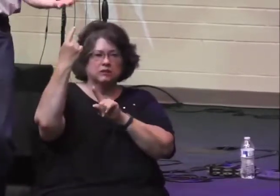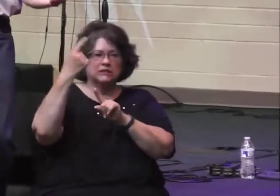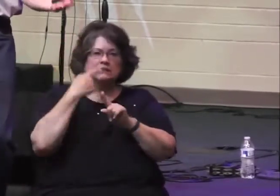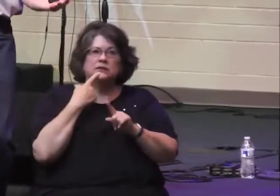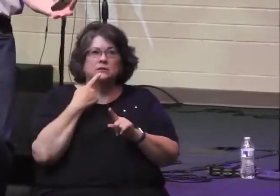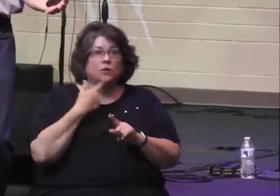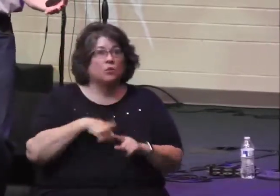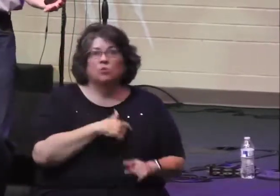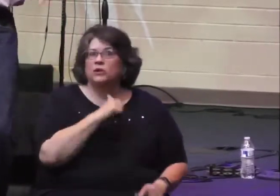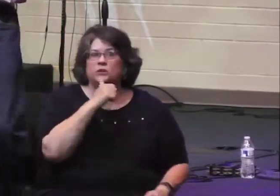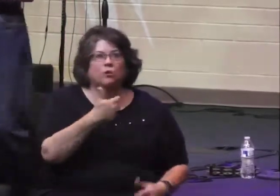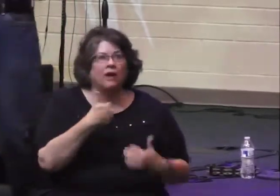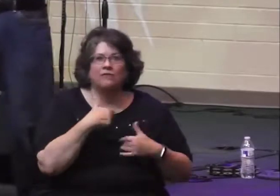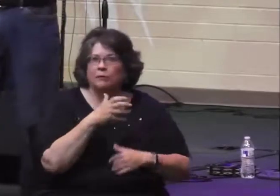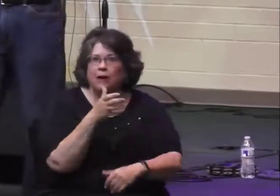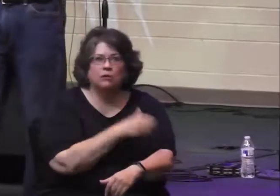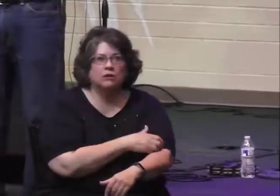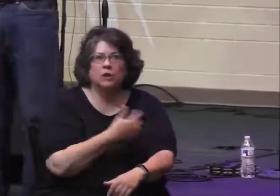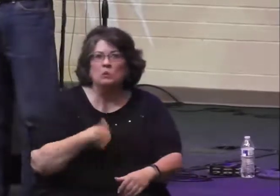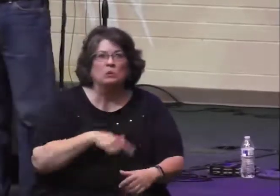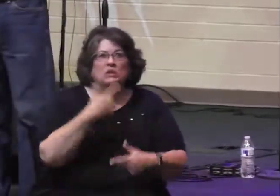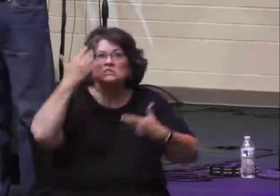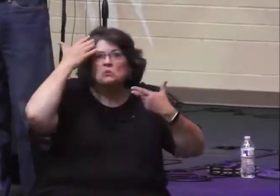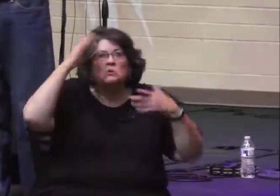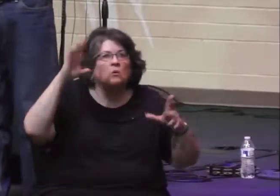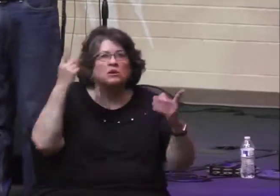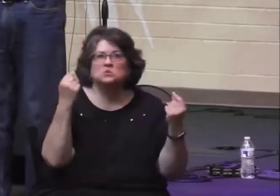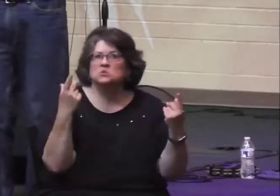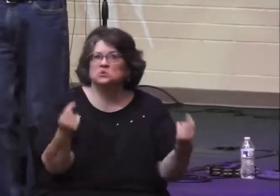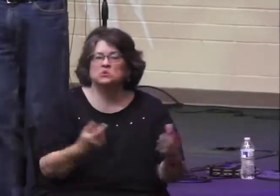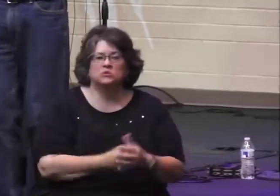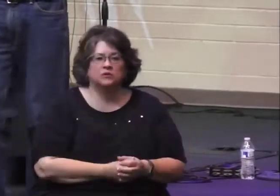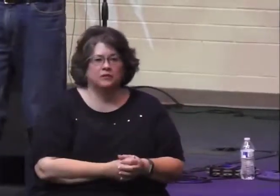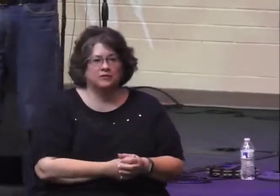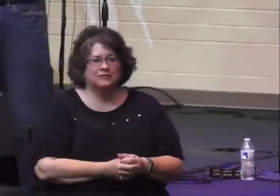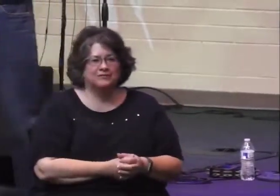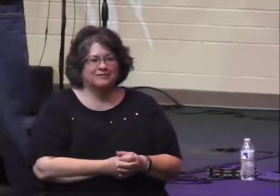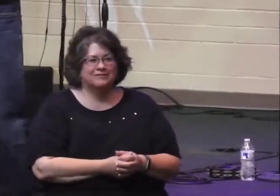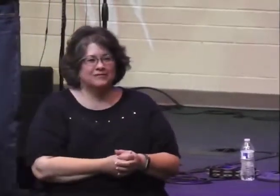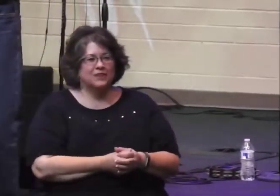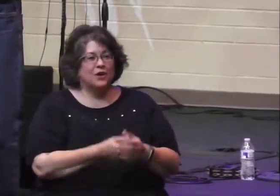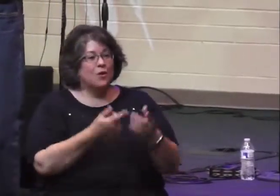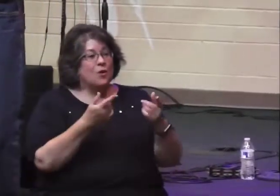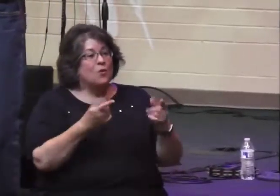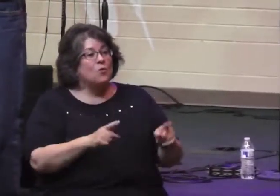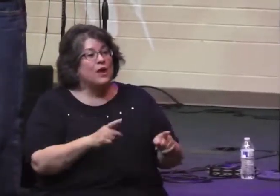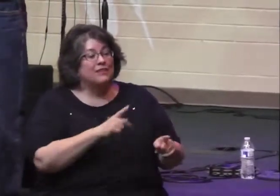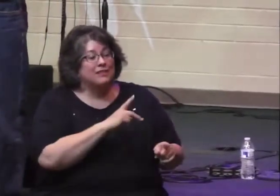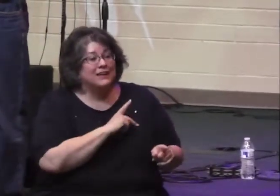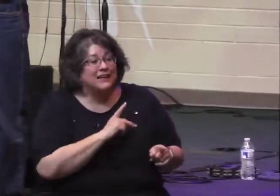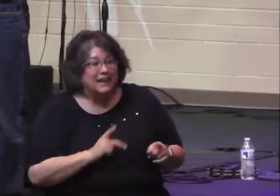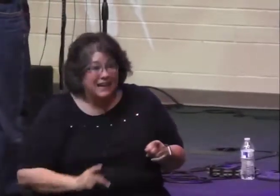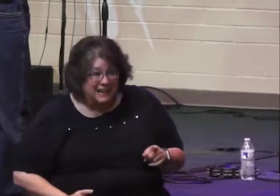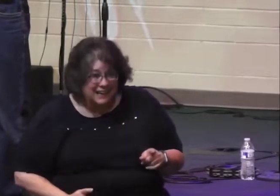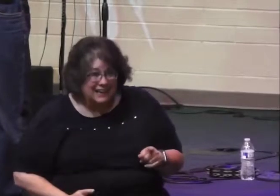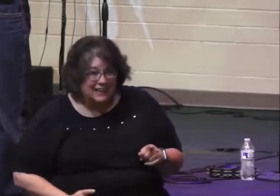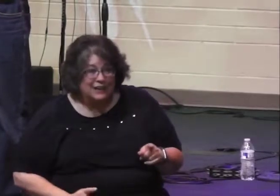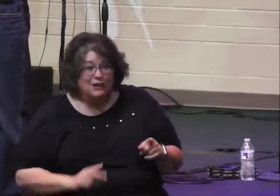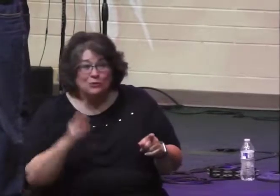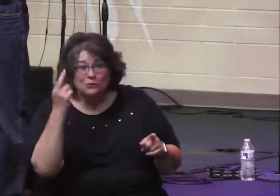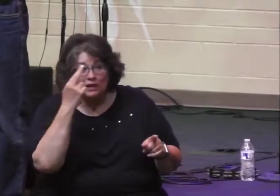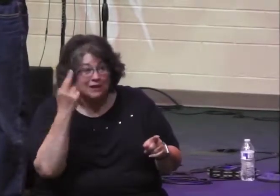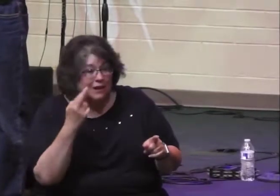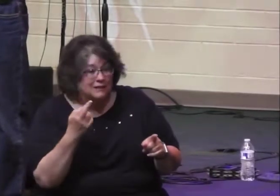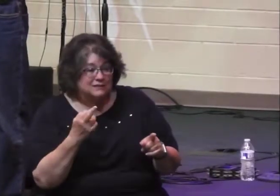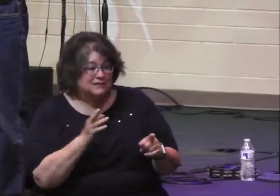doesn't he? He says, we don't have the power. We don't know what to do. And ironically, it is when the king gets